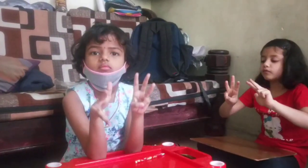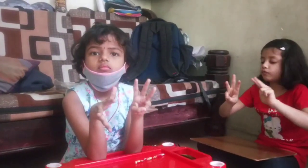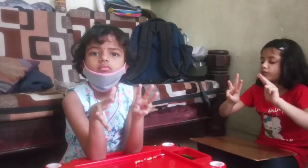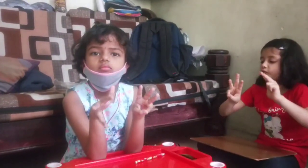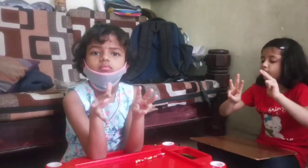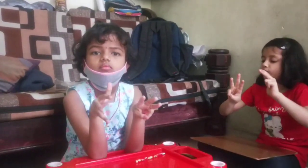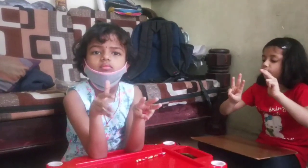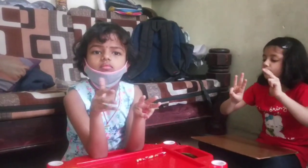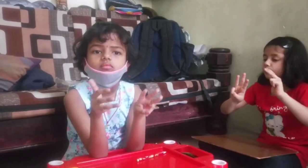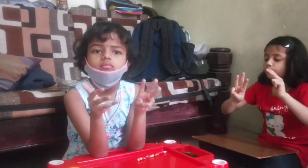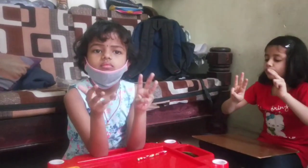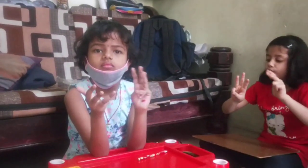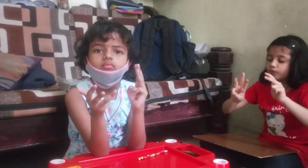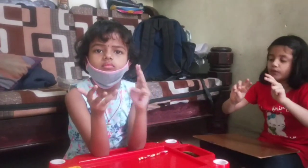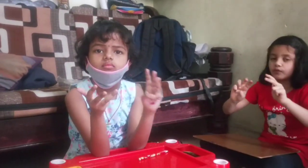Minus 30.